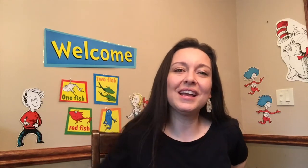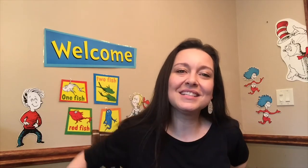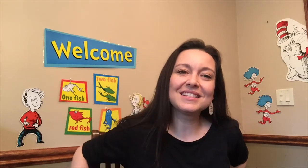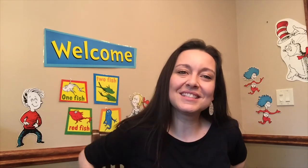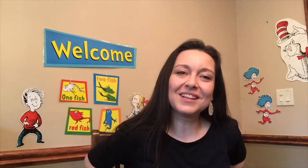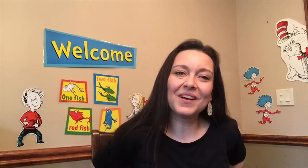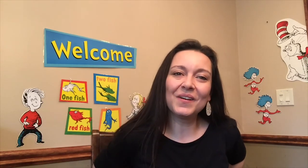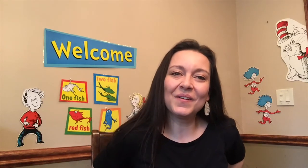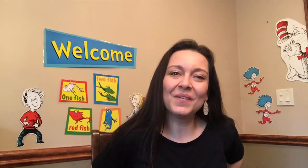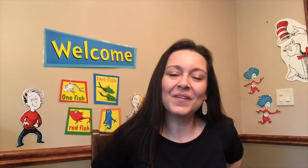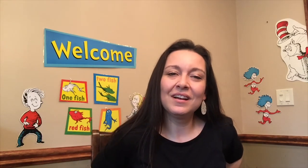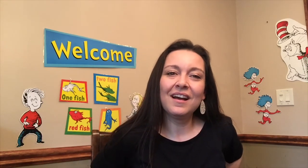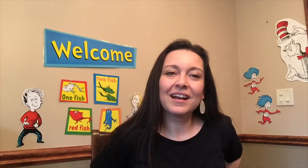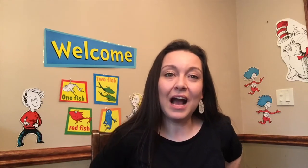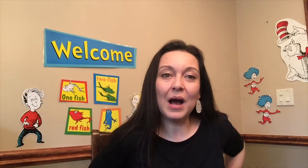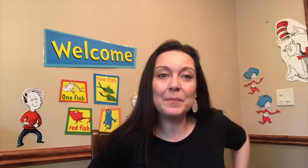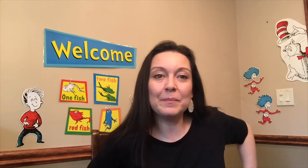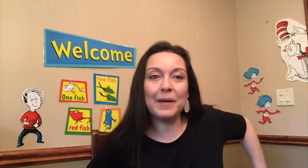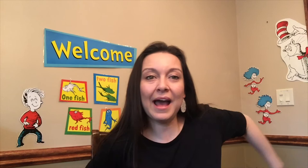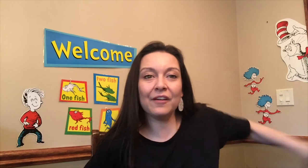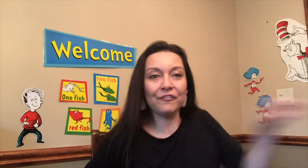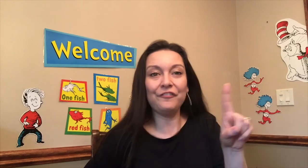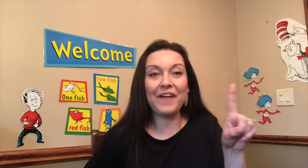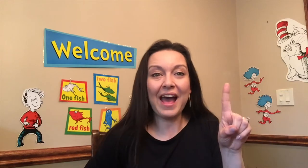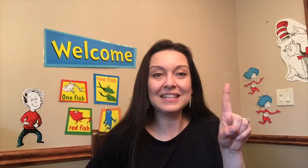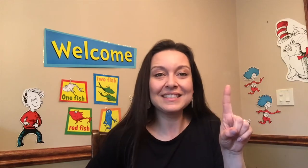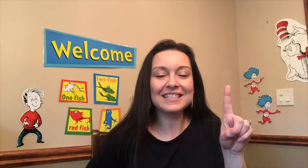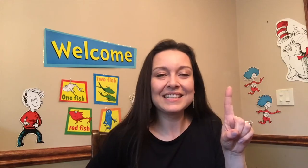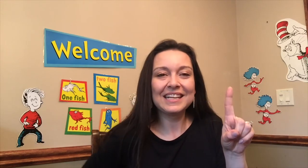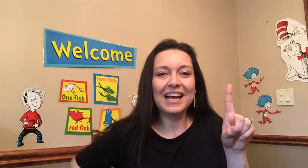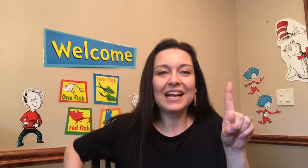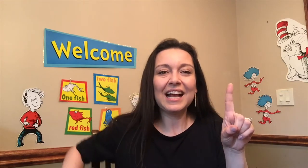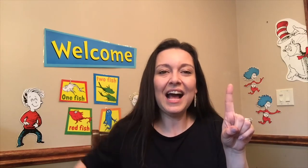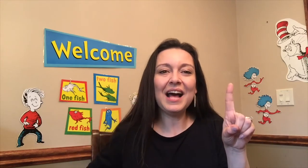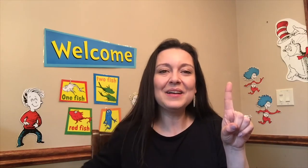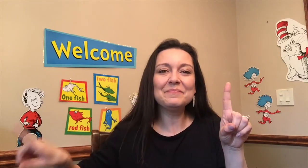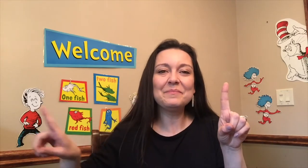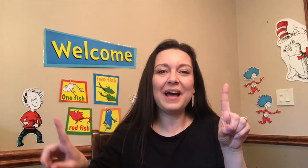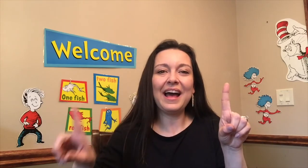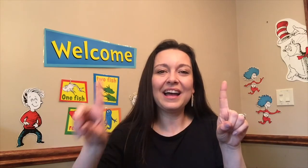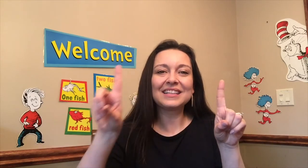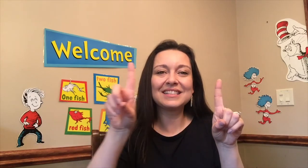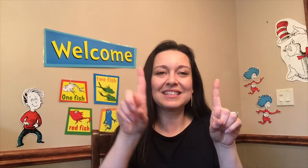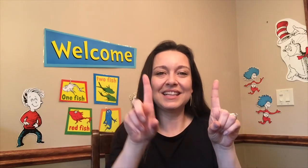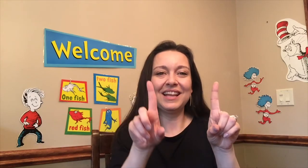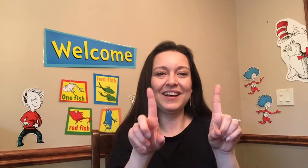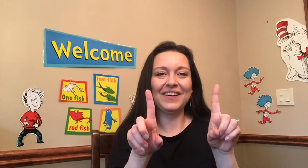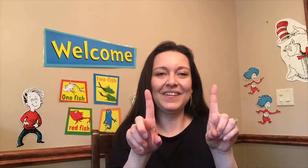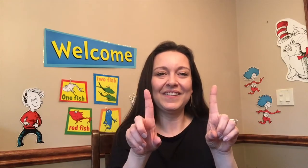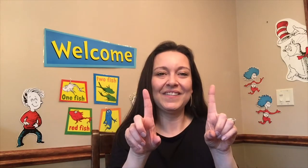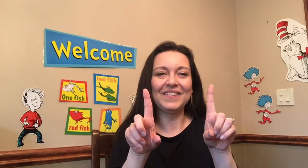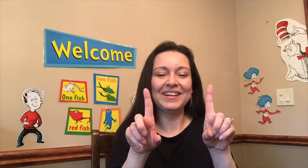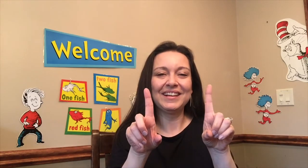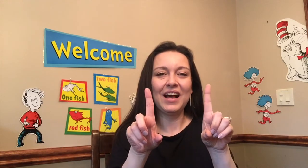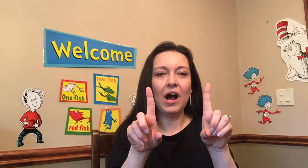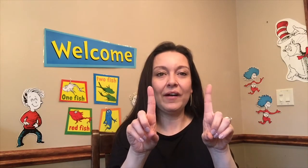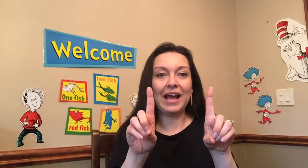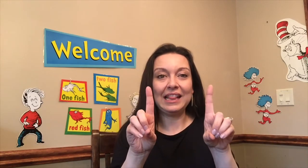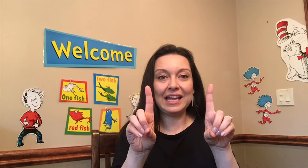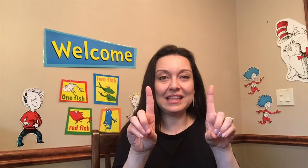slow come back fast come back slow all right i like